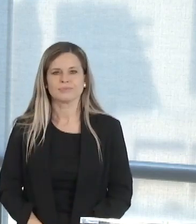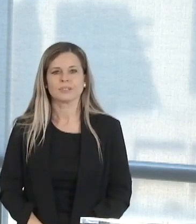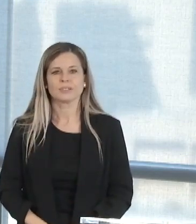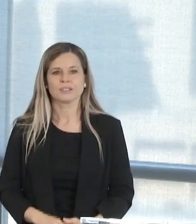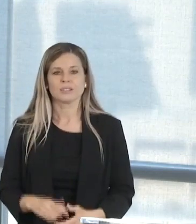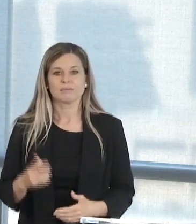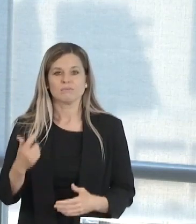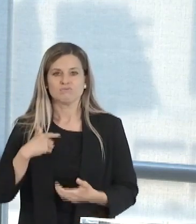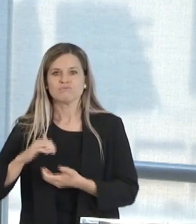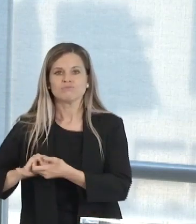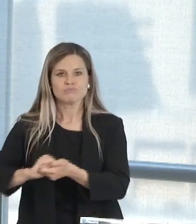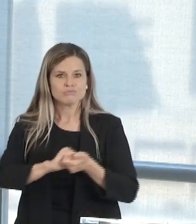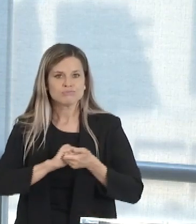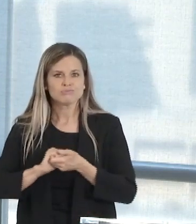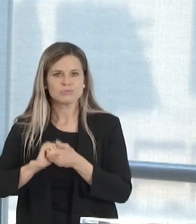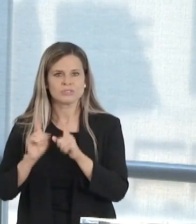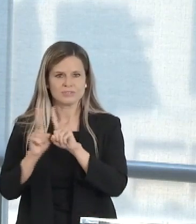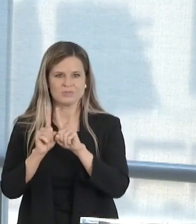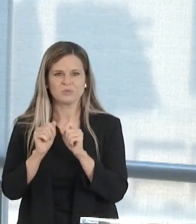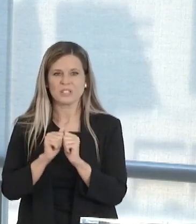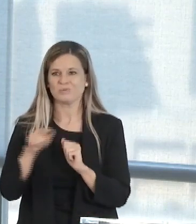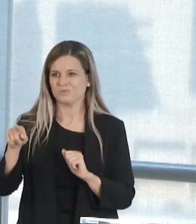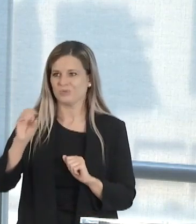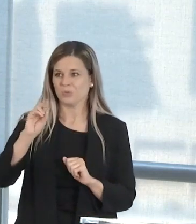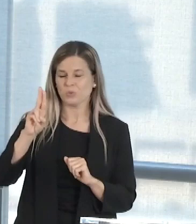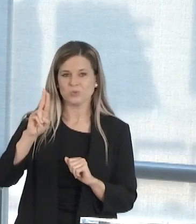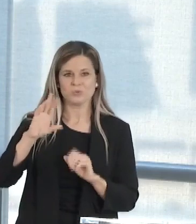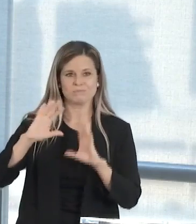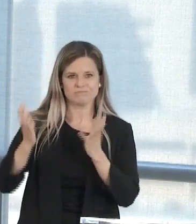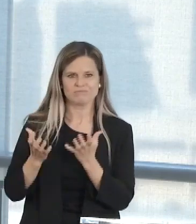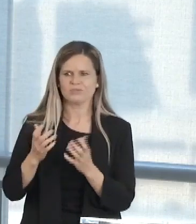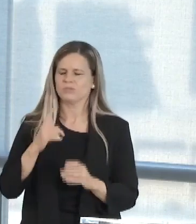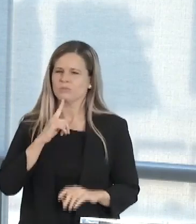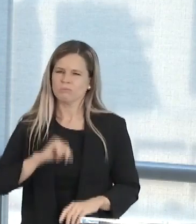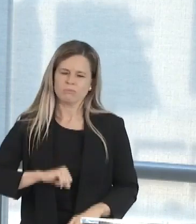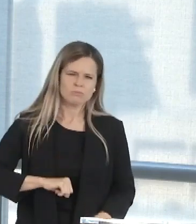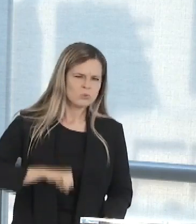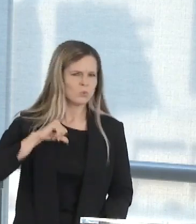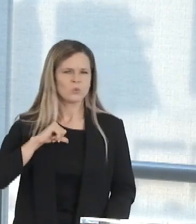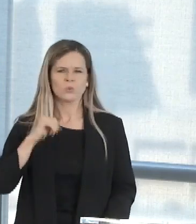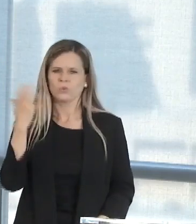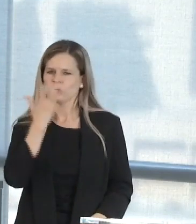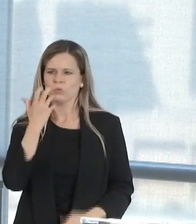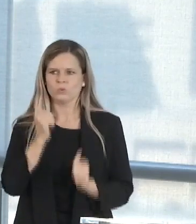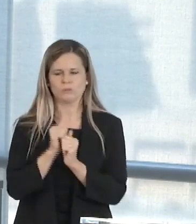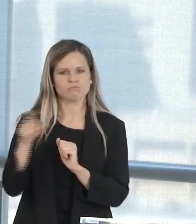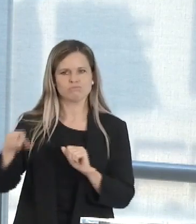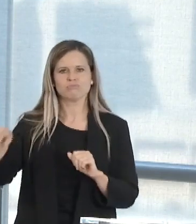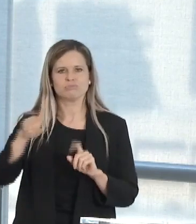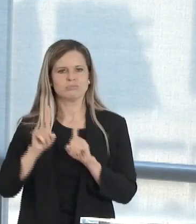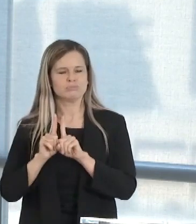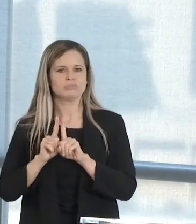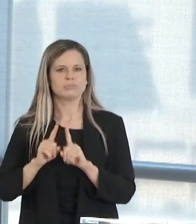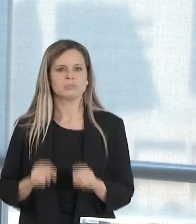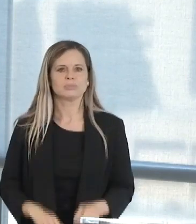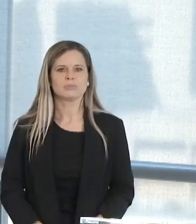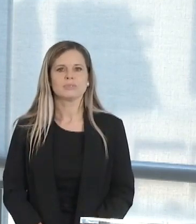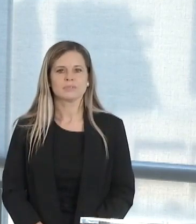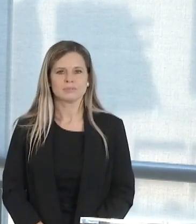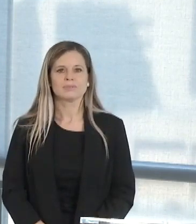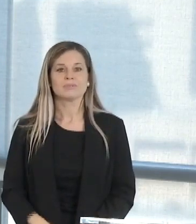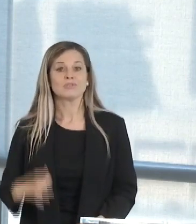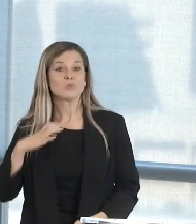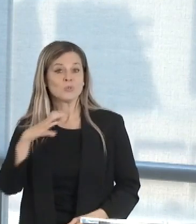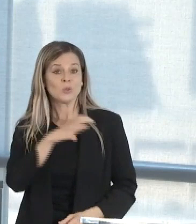work with you and OU Medicine, as well as OU Health Sciences and Congressman Cole and